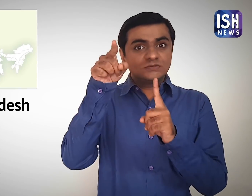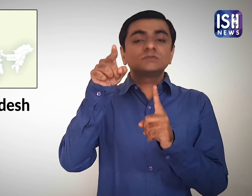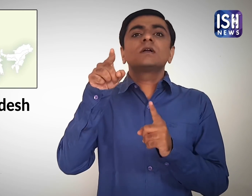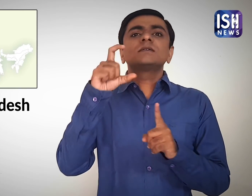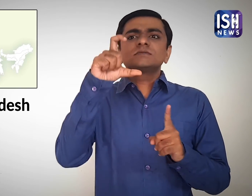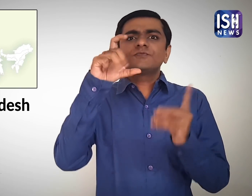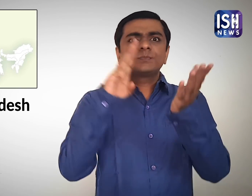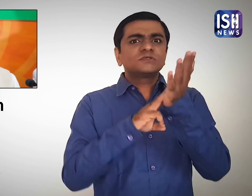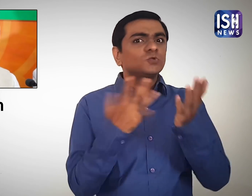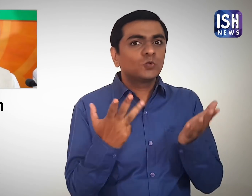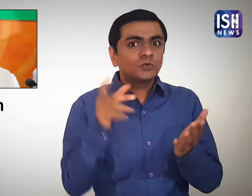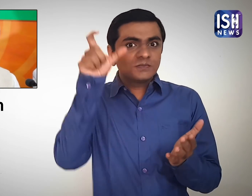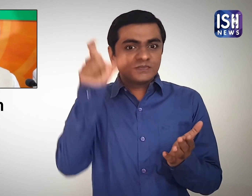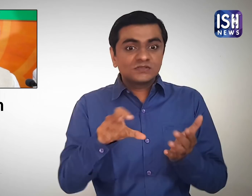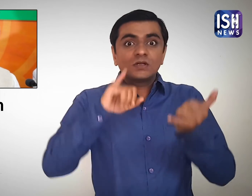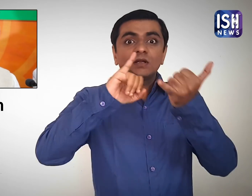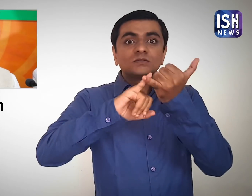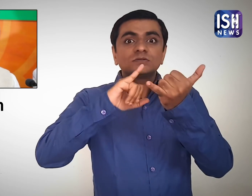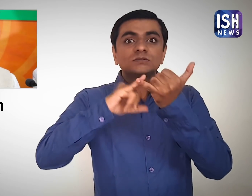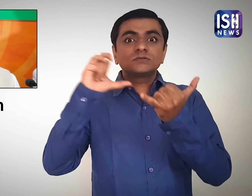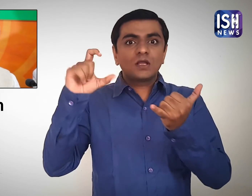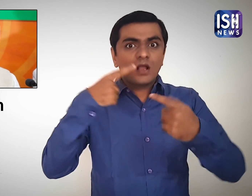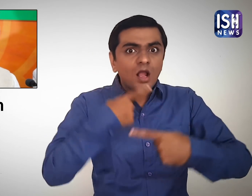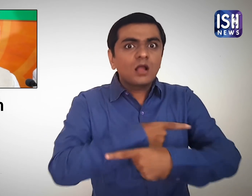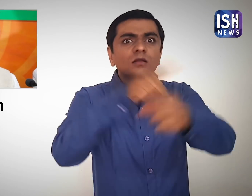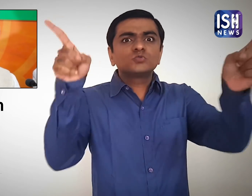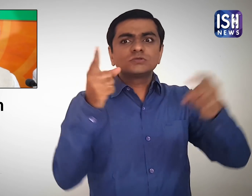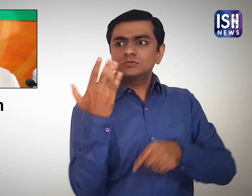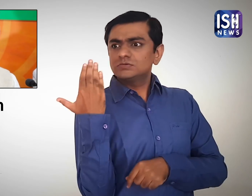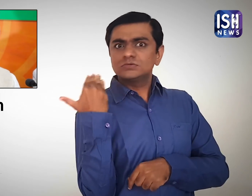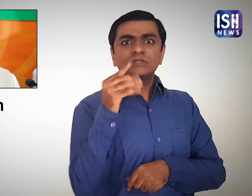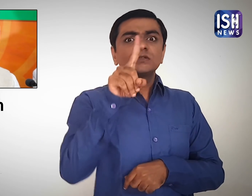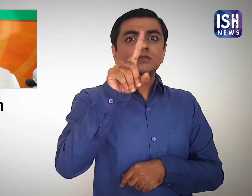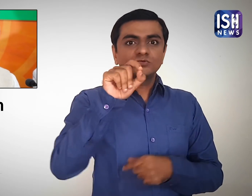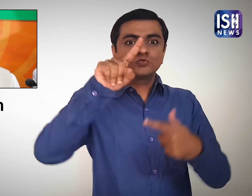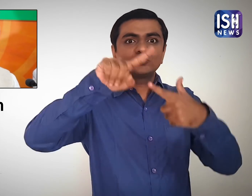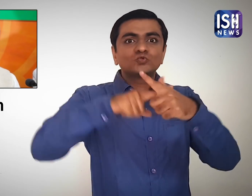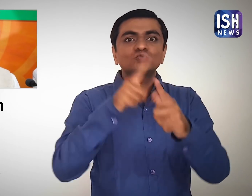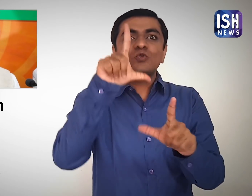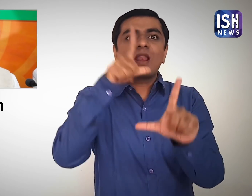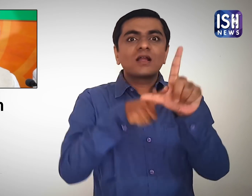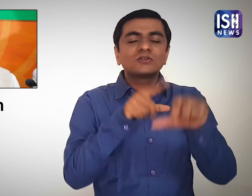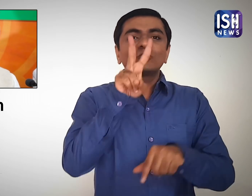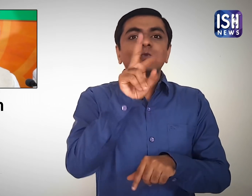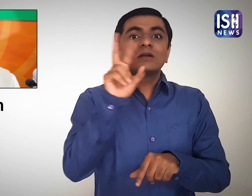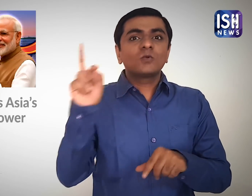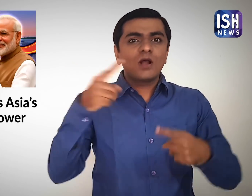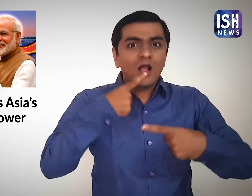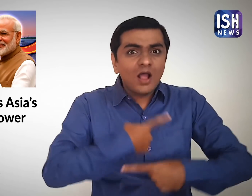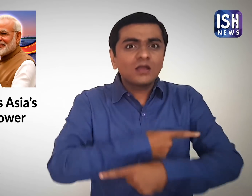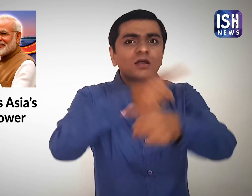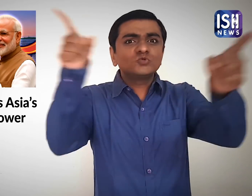Madhya Pradesh Chief Minister Shivraj Singh Chahan announced that, on 10th July 2020,